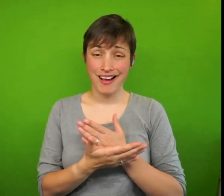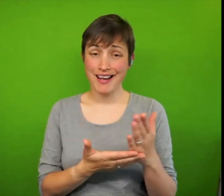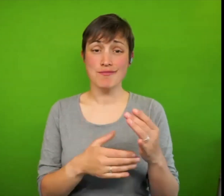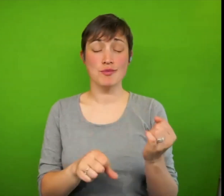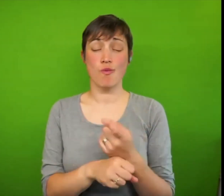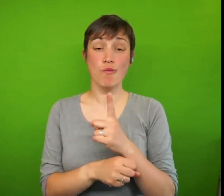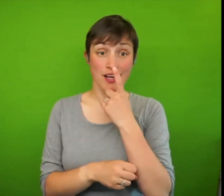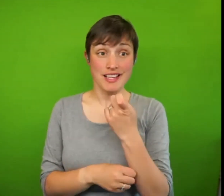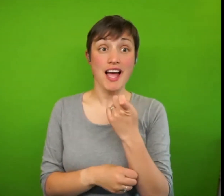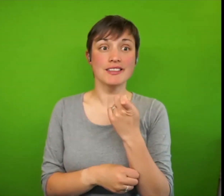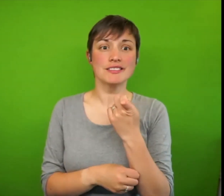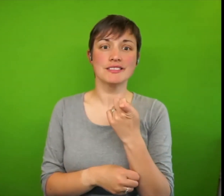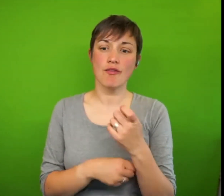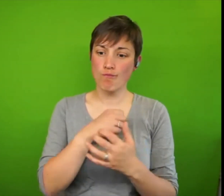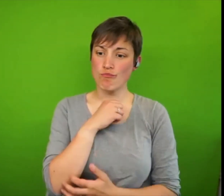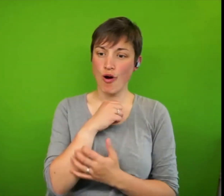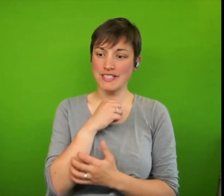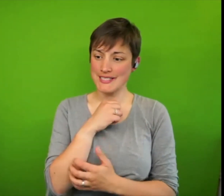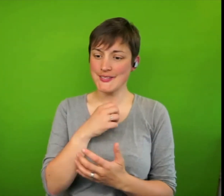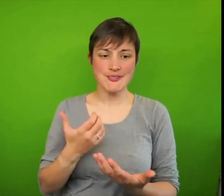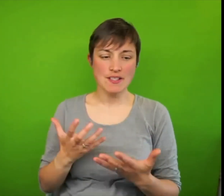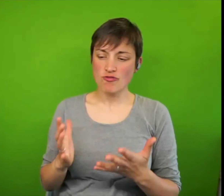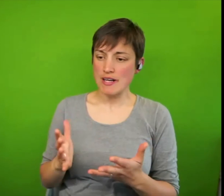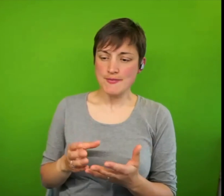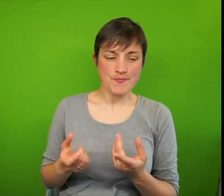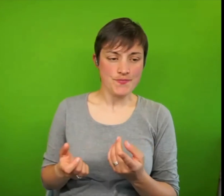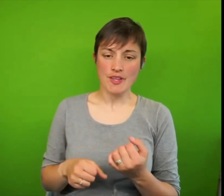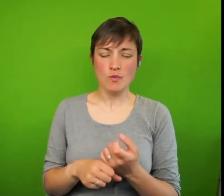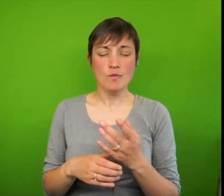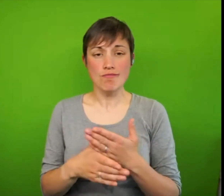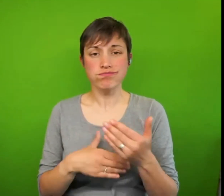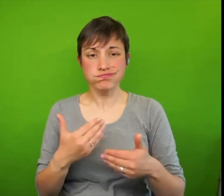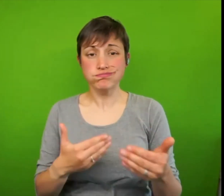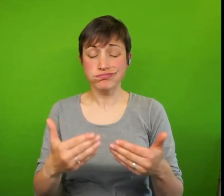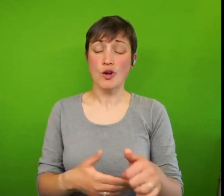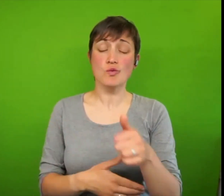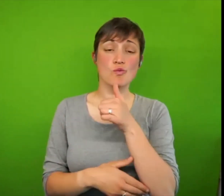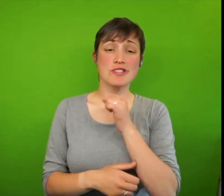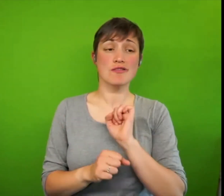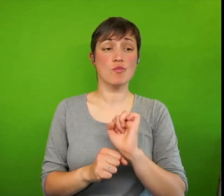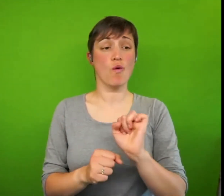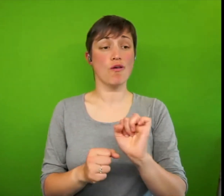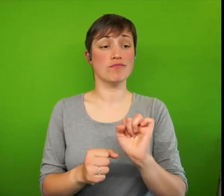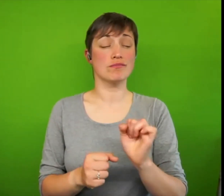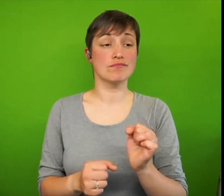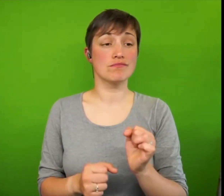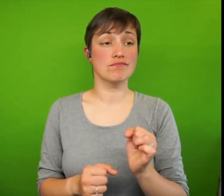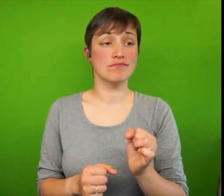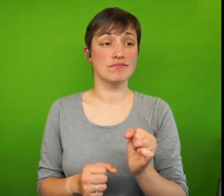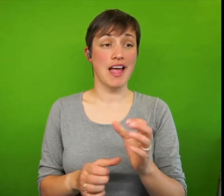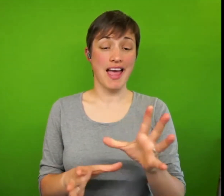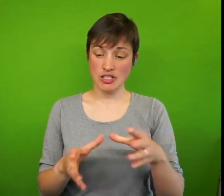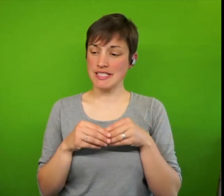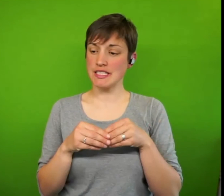can to get out of poverty, using your agency, I mean, what I was talking about, using your agency to try and get out of poverty, and then